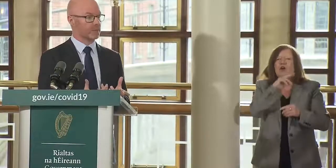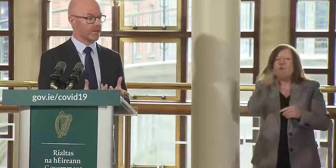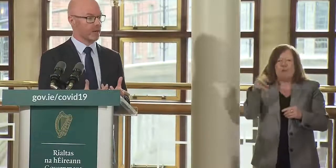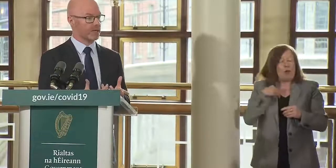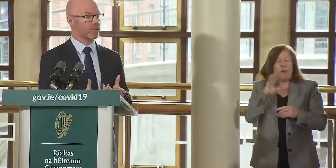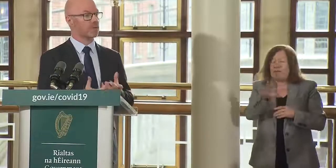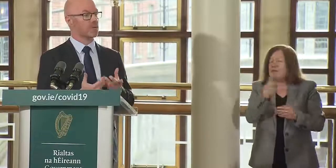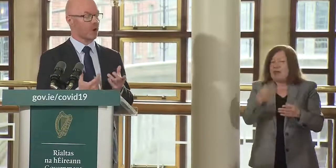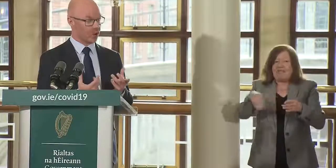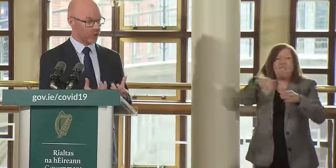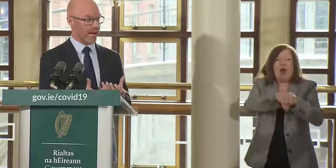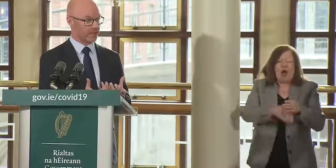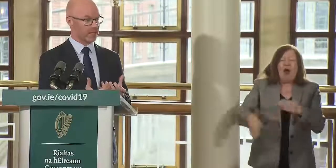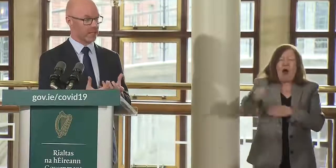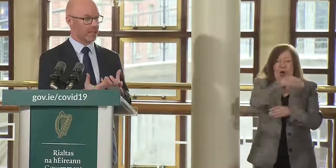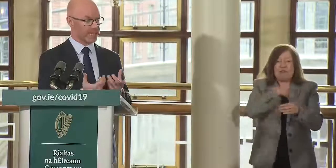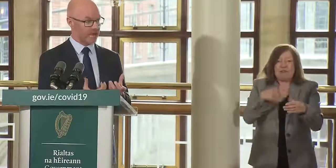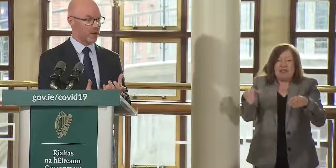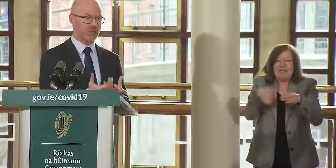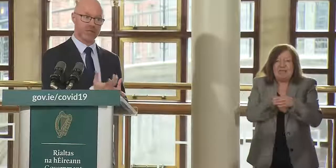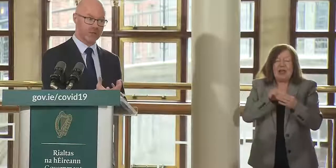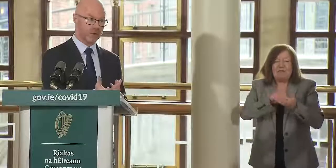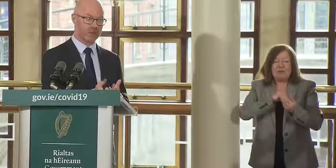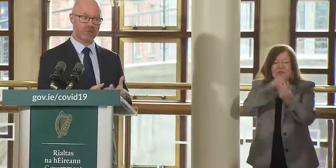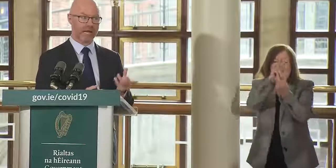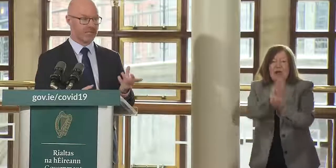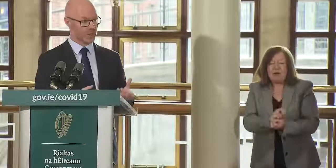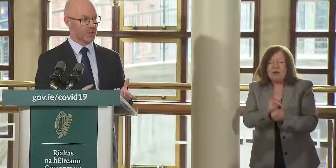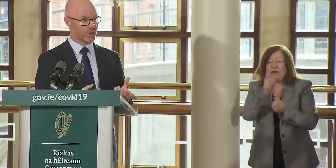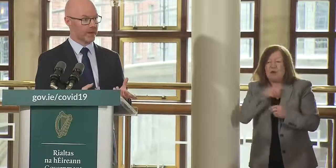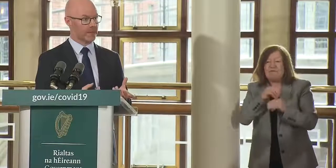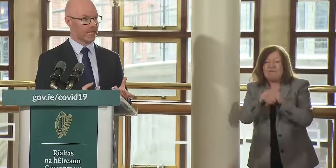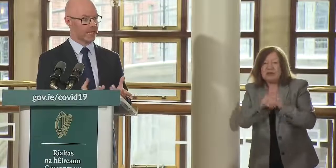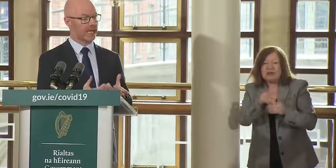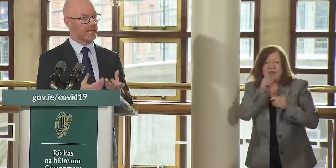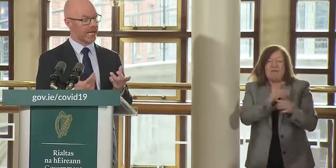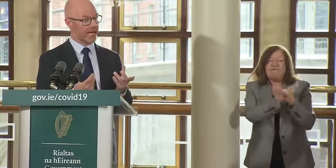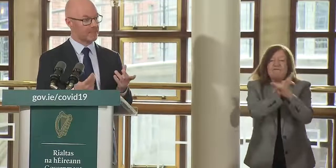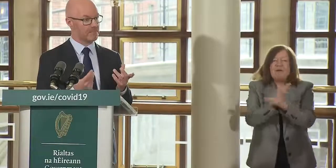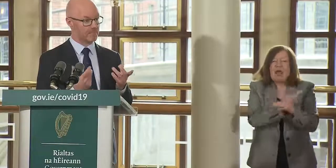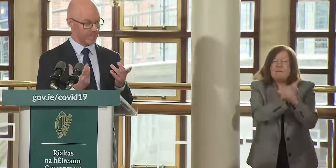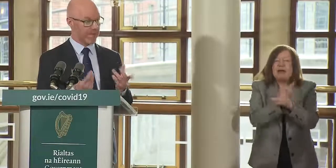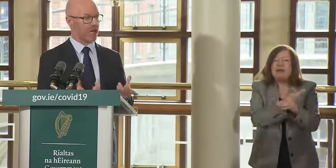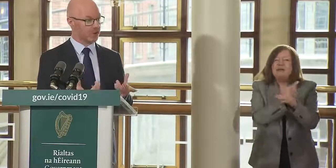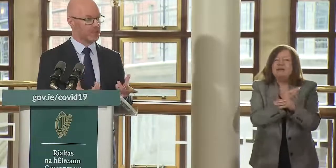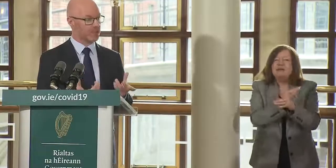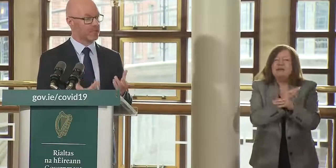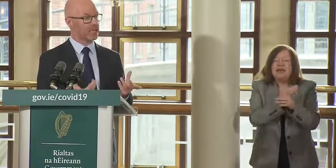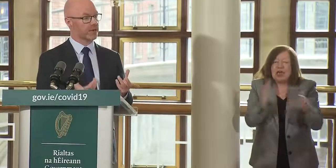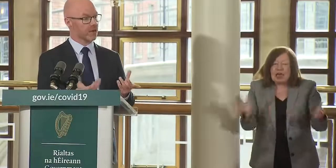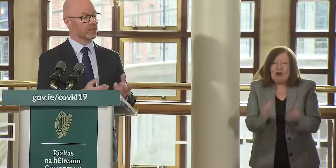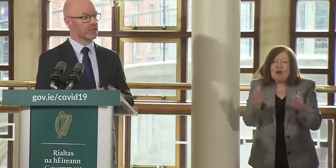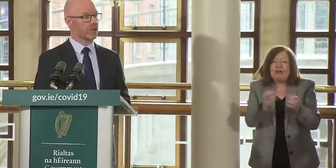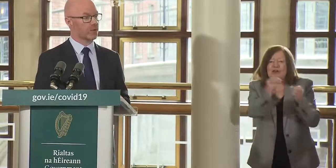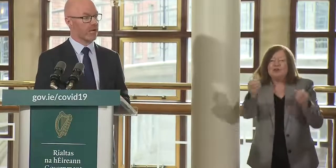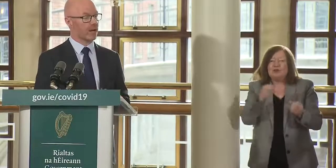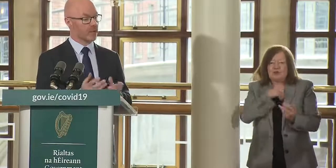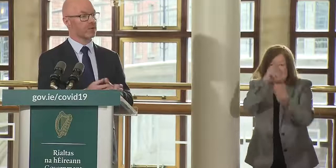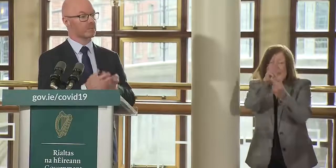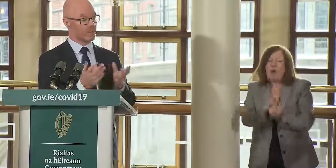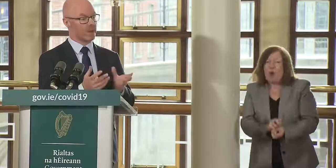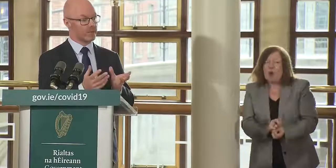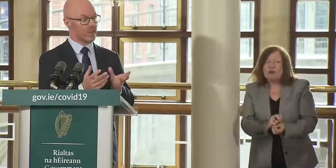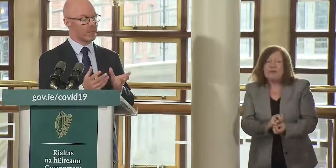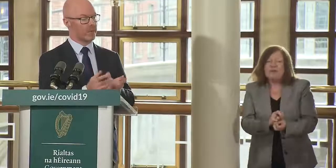are all going to have to play a part we're all going to have to download it talk to our friends talk to our family um encourage each other to download it so